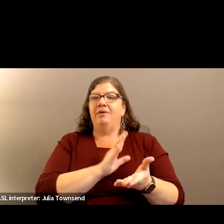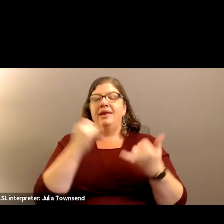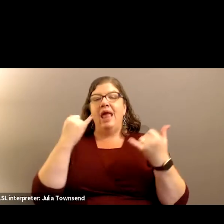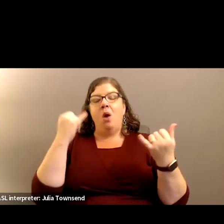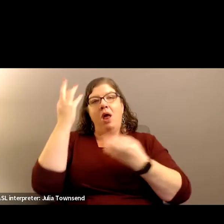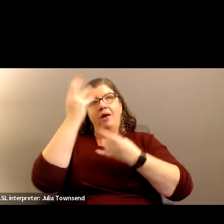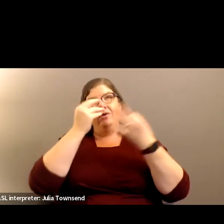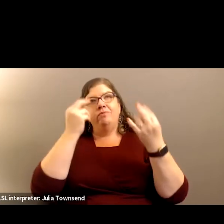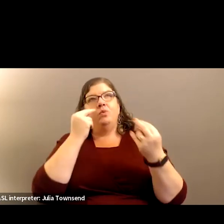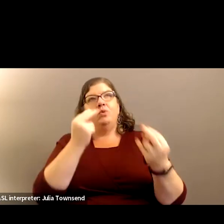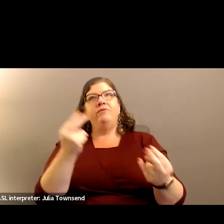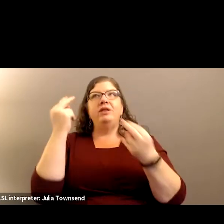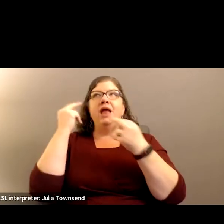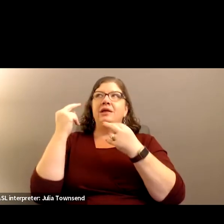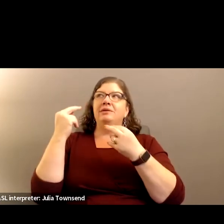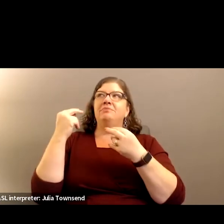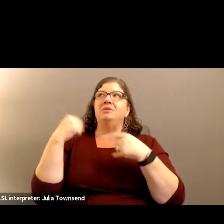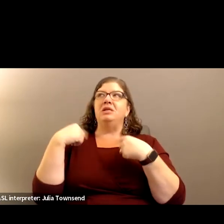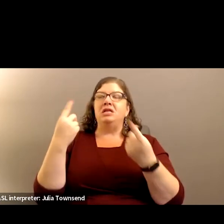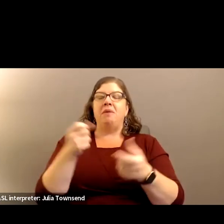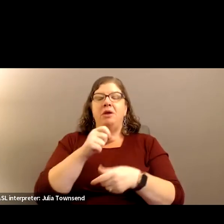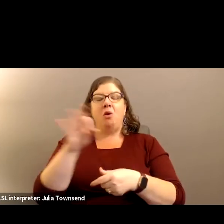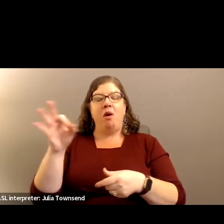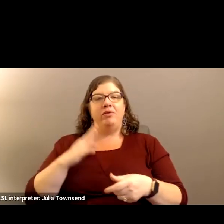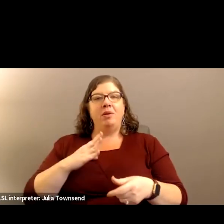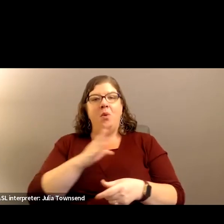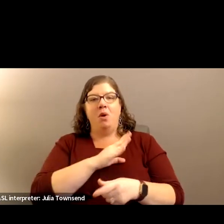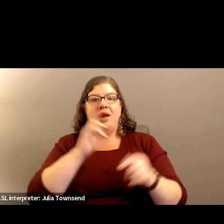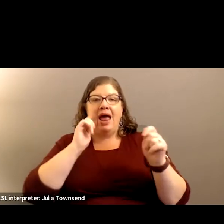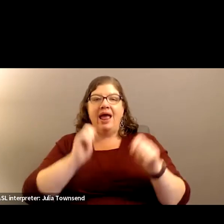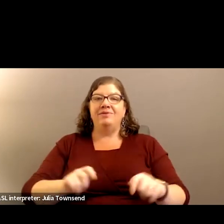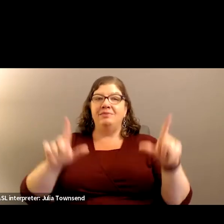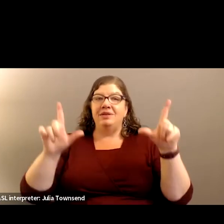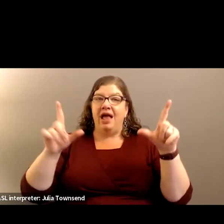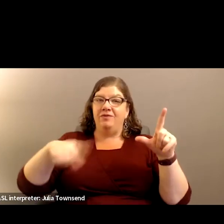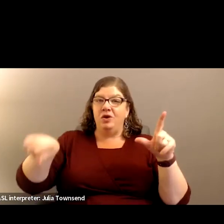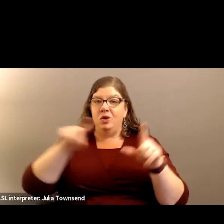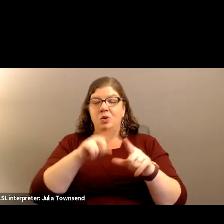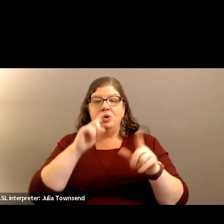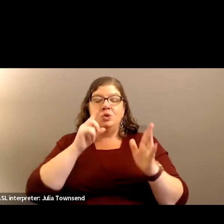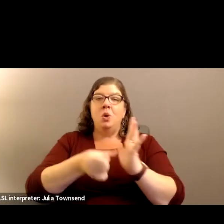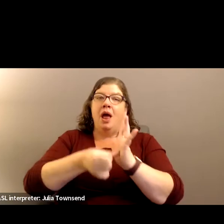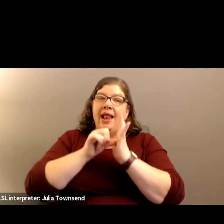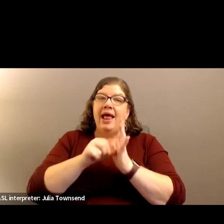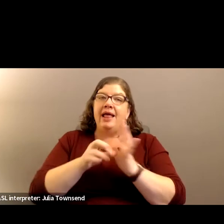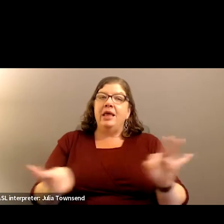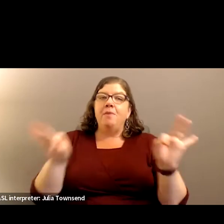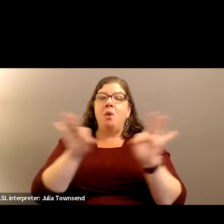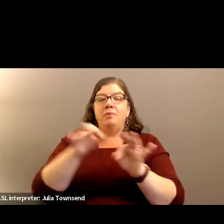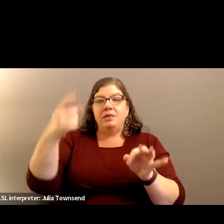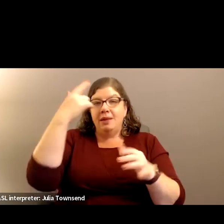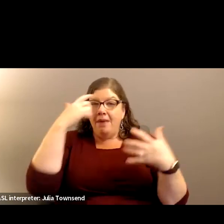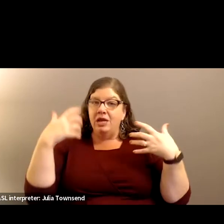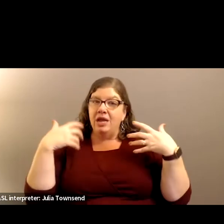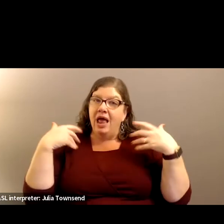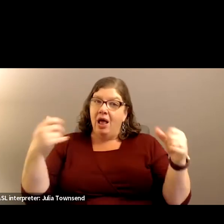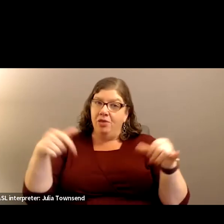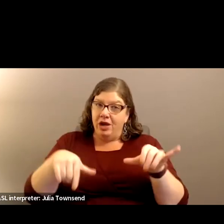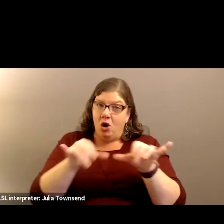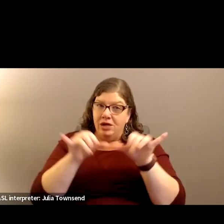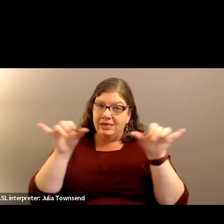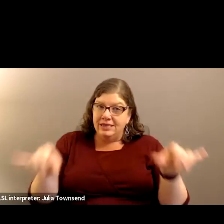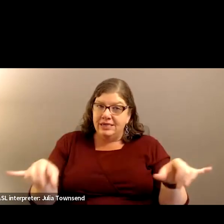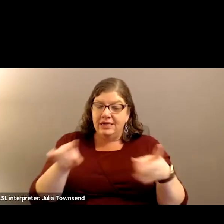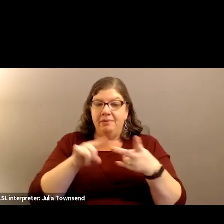time to reflect since being off the board, I have some slides for all of you to highlight the importance of mental health in our system,